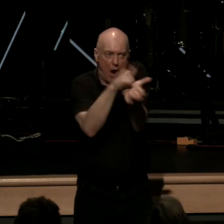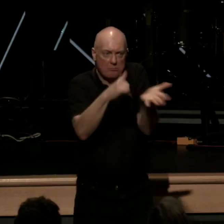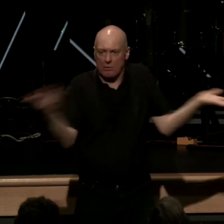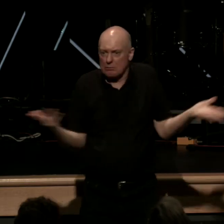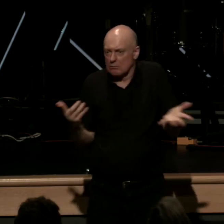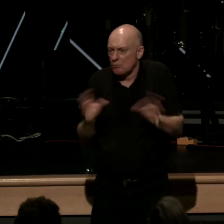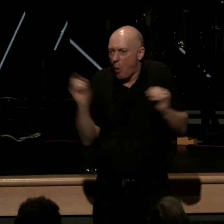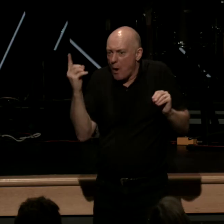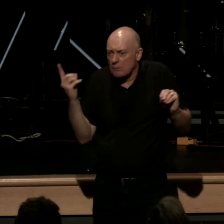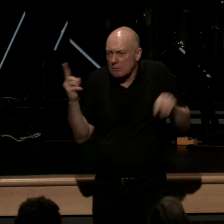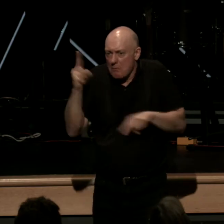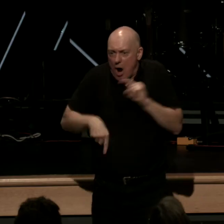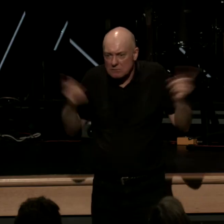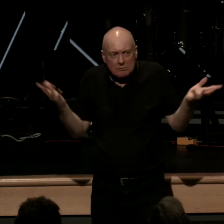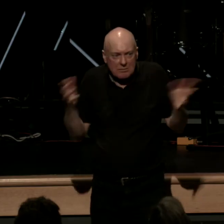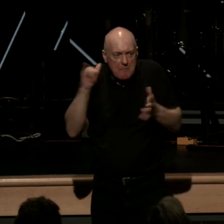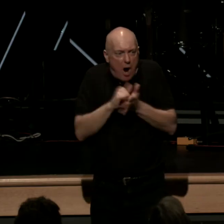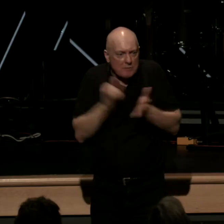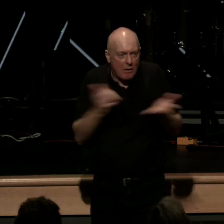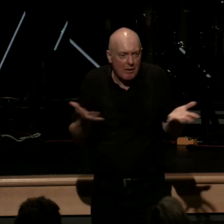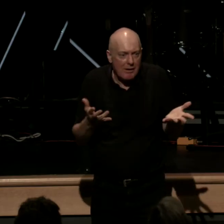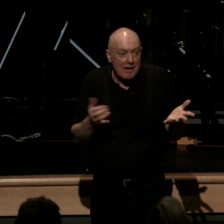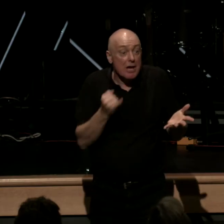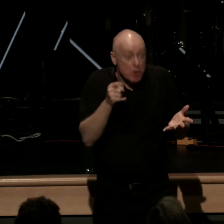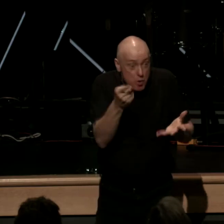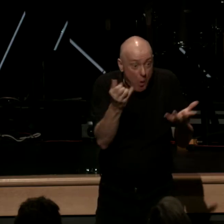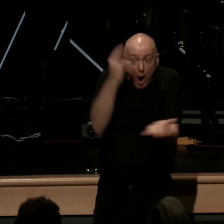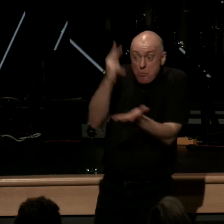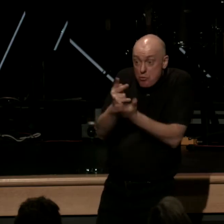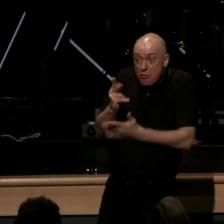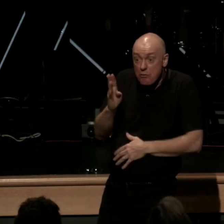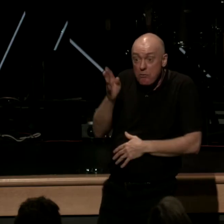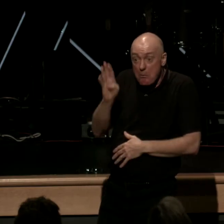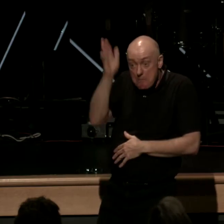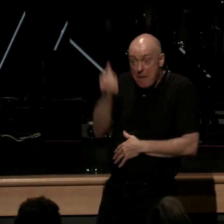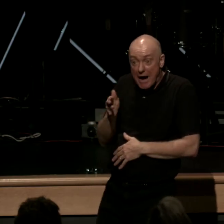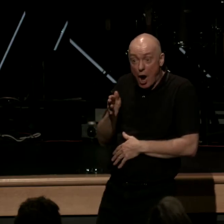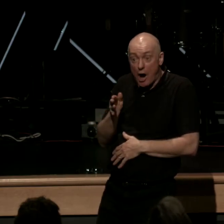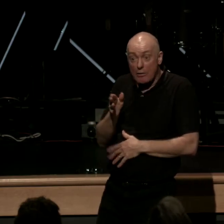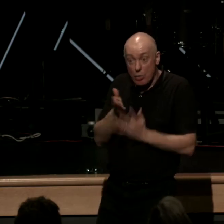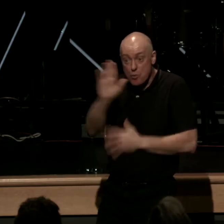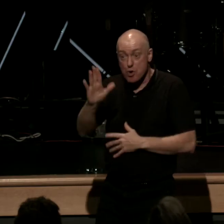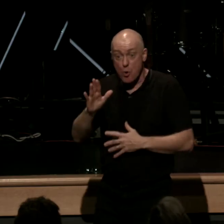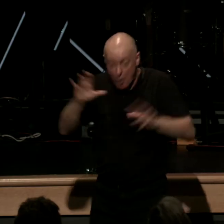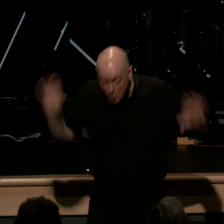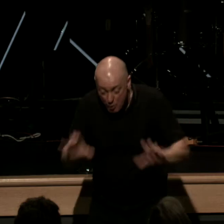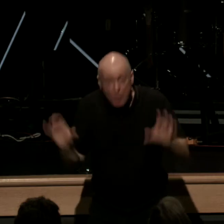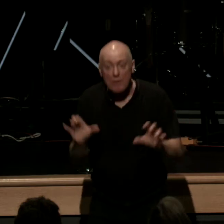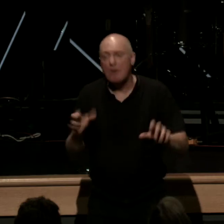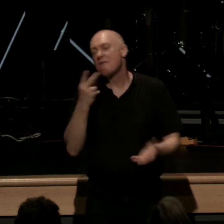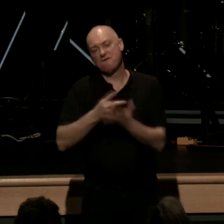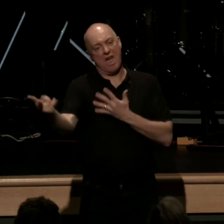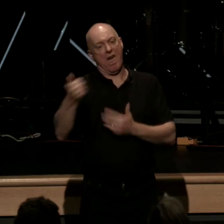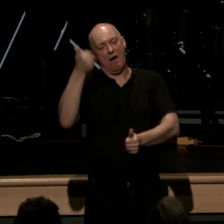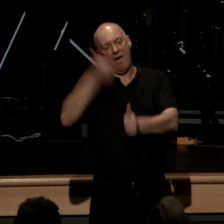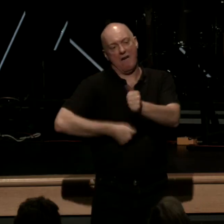if man seeks to gain favor with God by their own effort they will fail every single